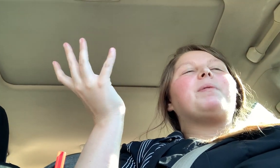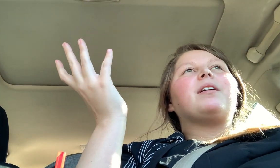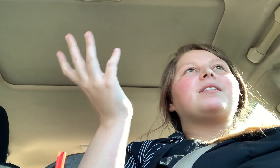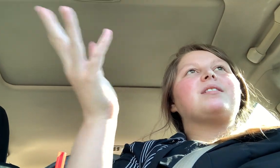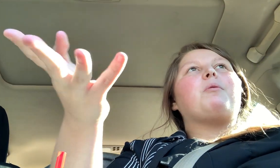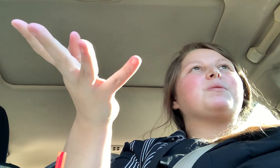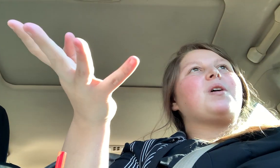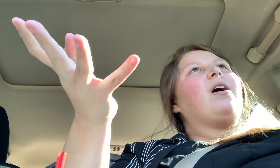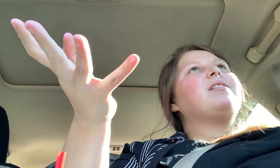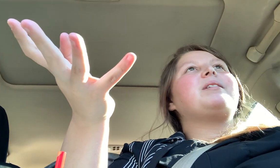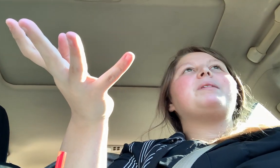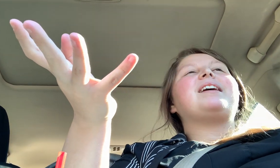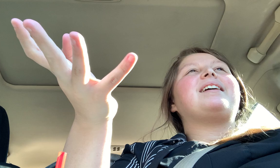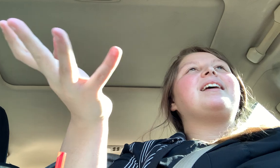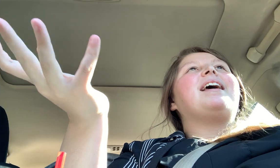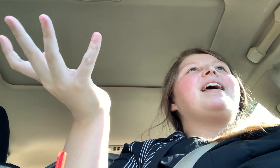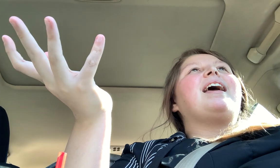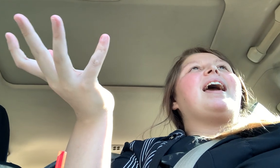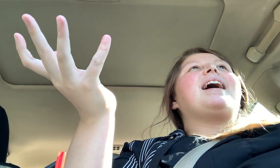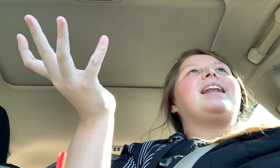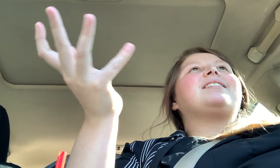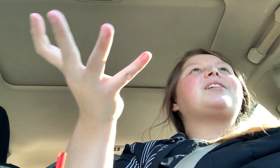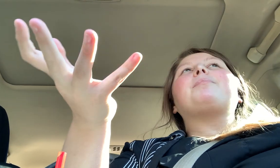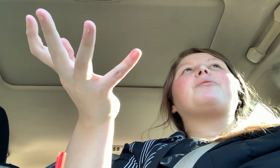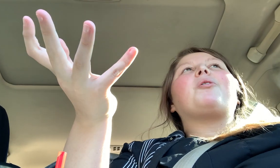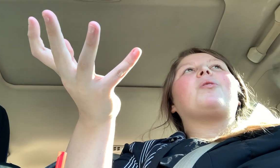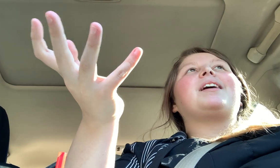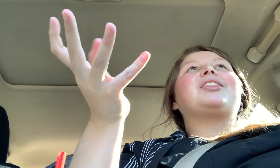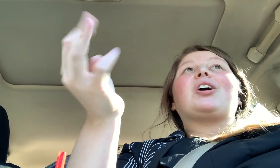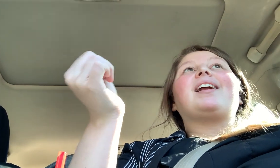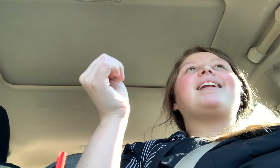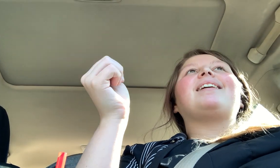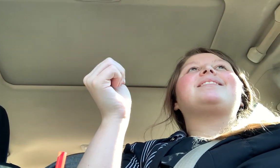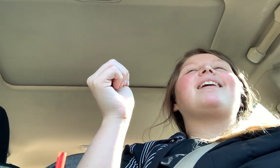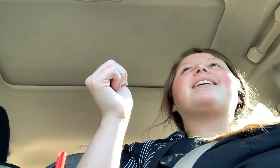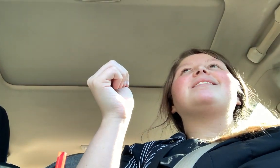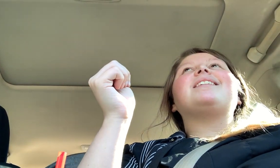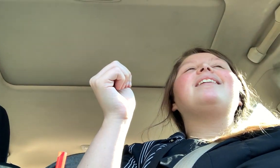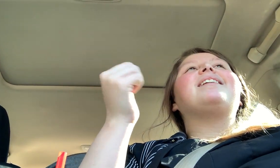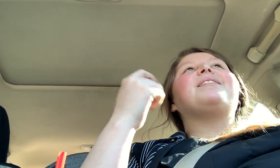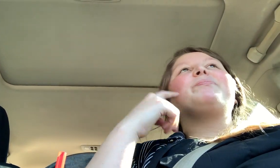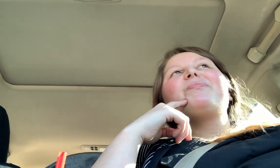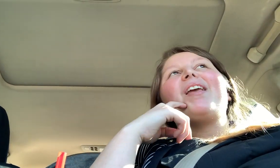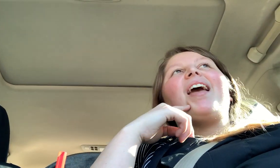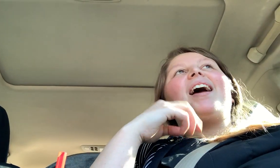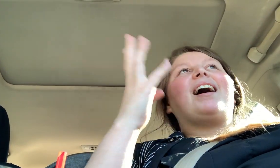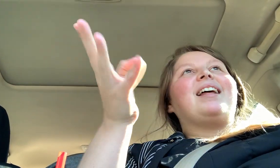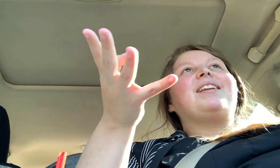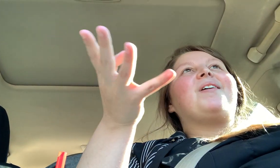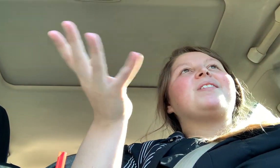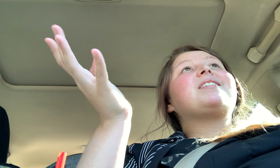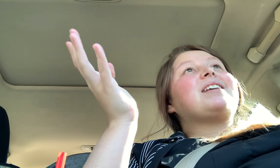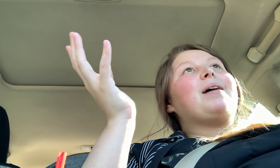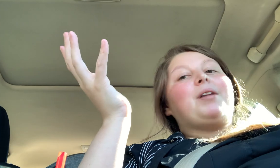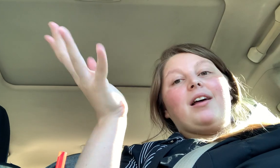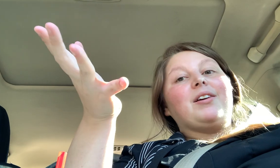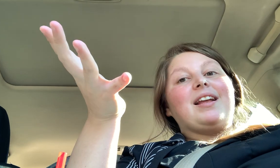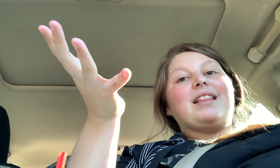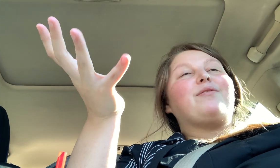apparently someone was calling me and it stopped the recording 39 seconds in and I didn't notice because I'm not looking at the